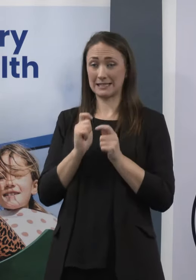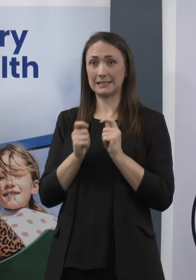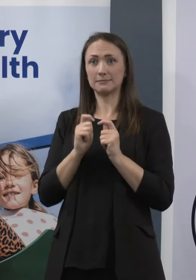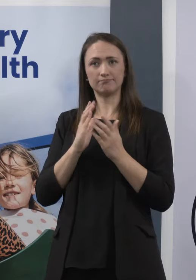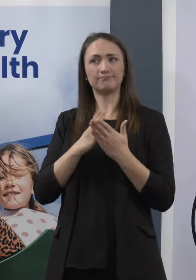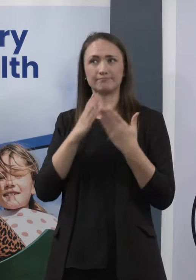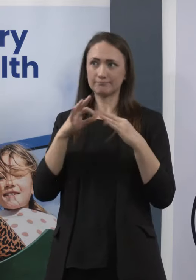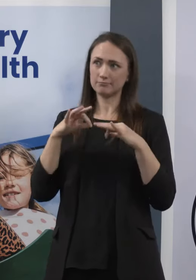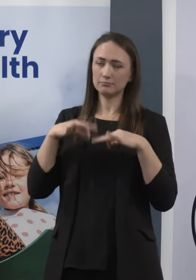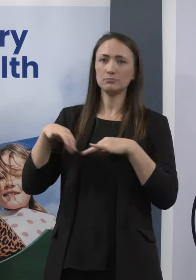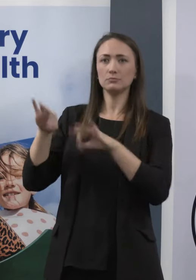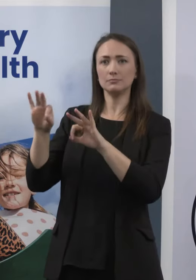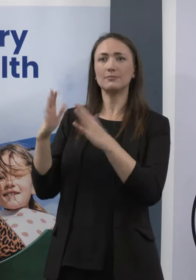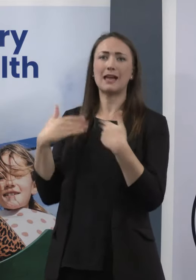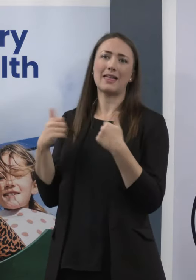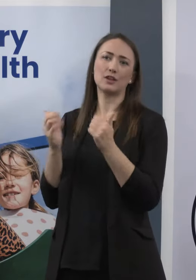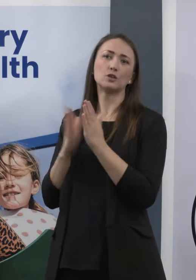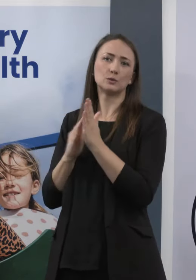closely with them on that.